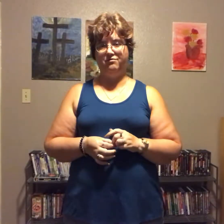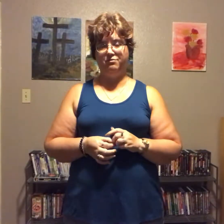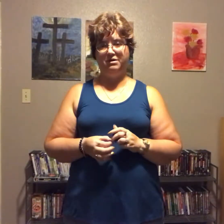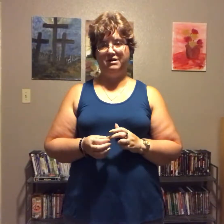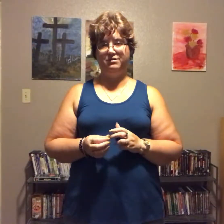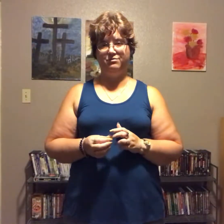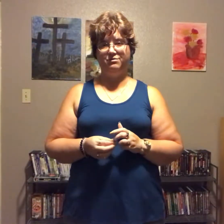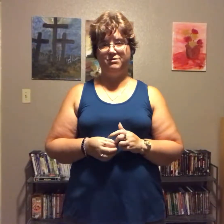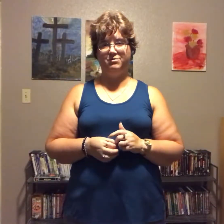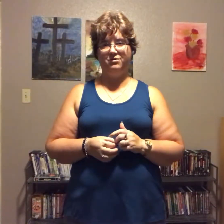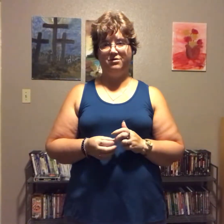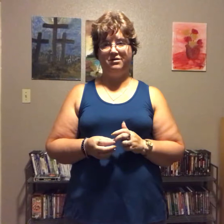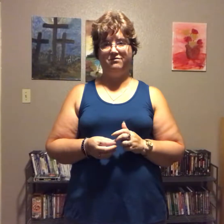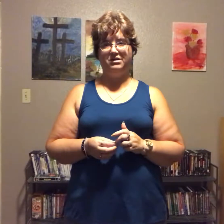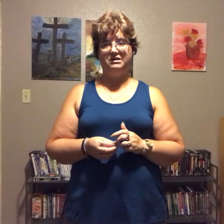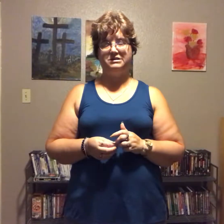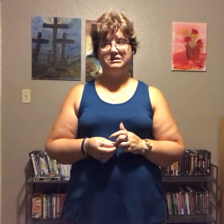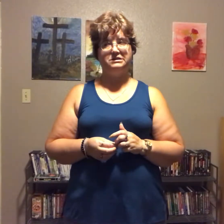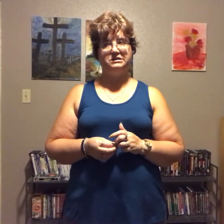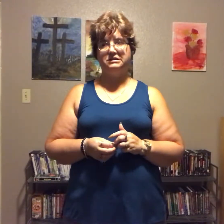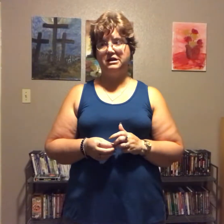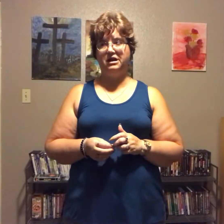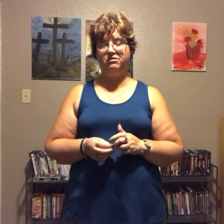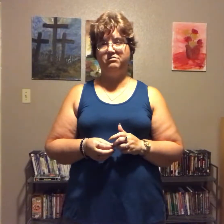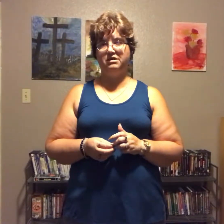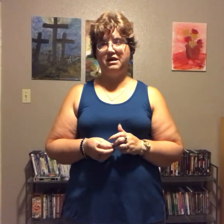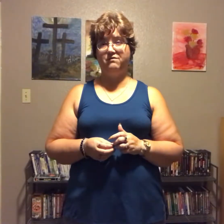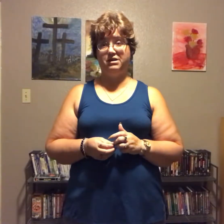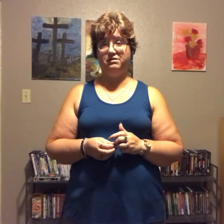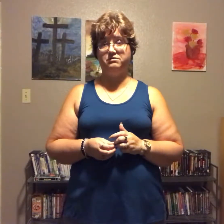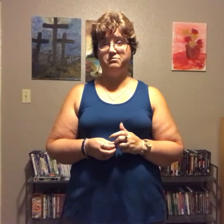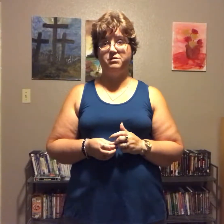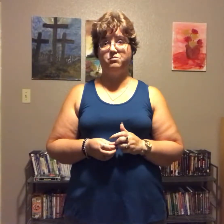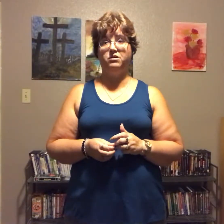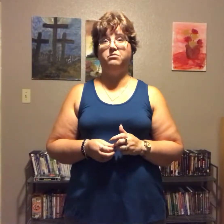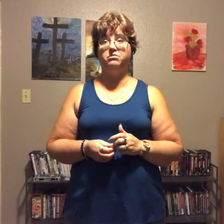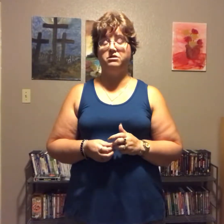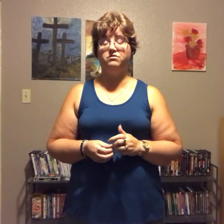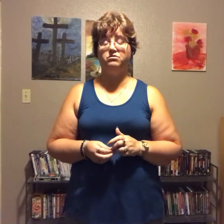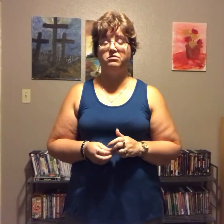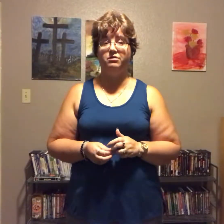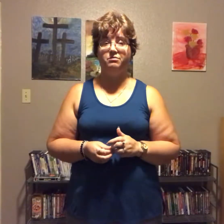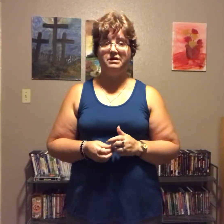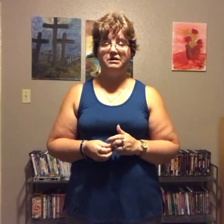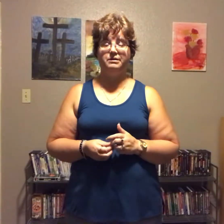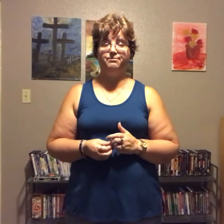for me to remember all of it I used to have an excellent memory believe it or not but um